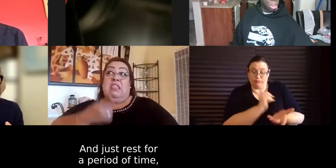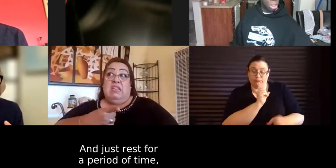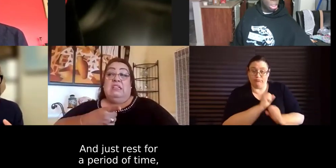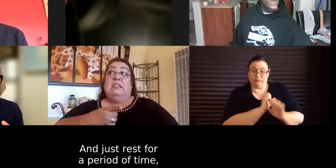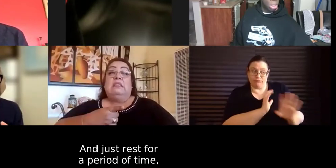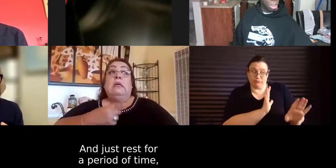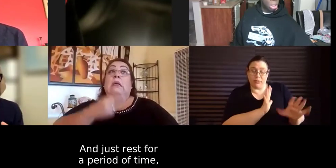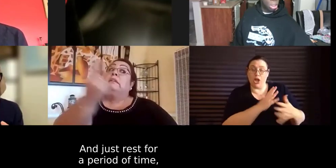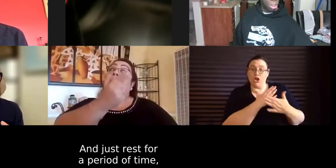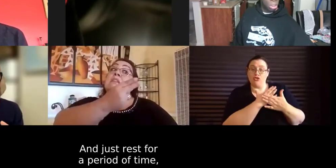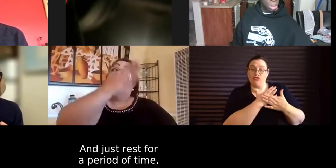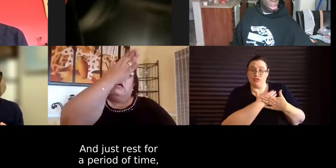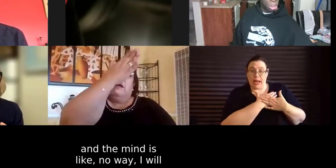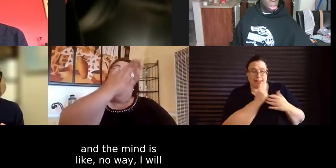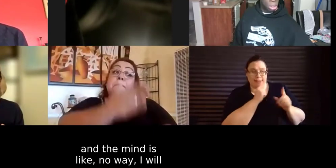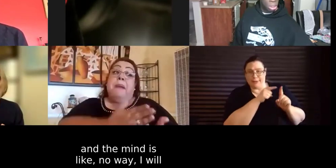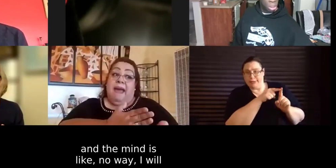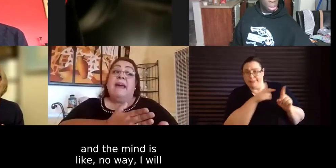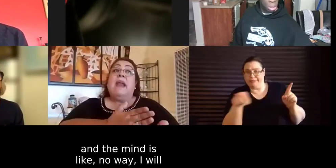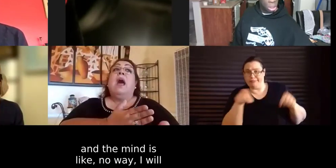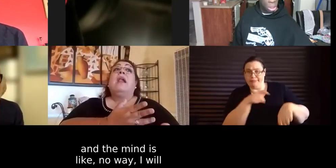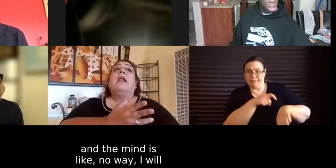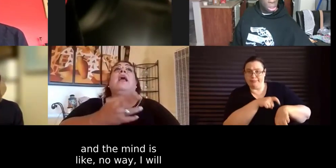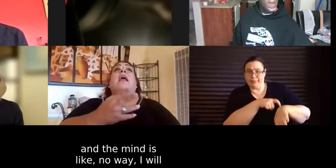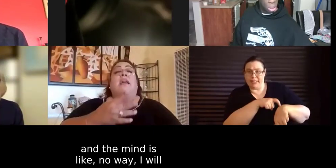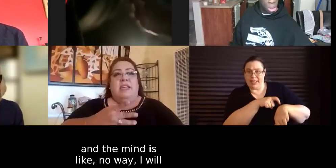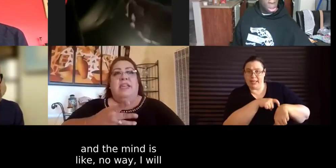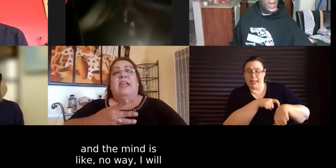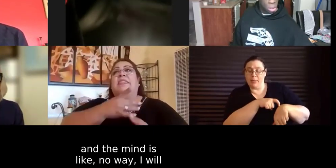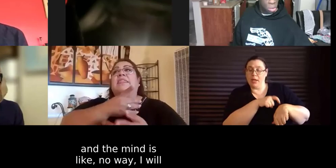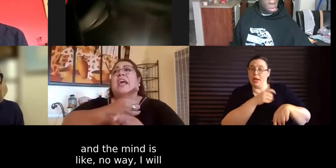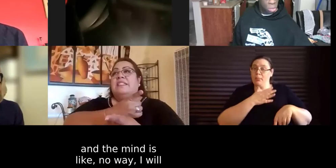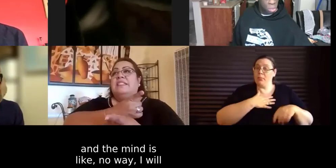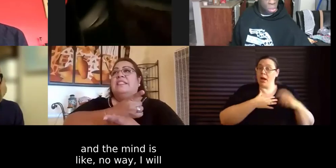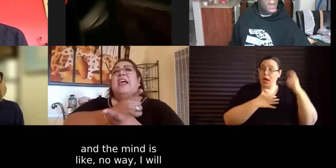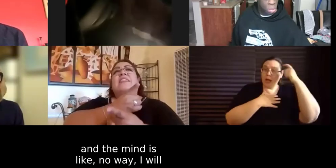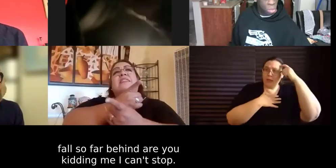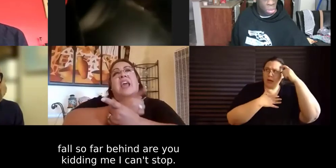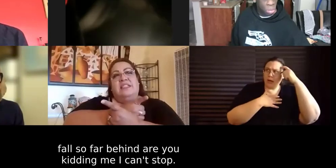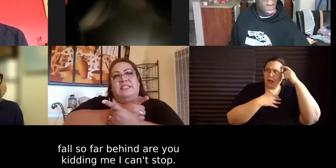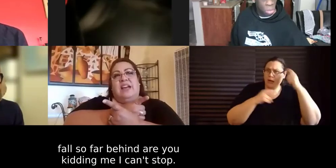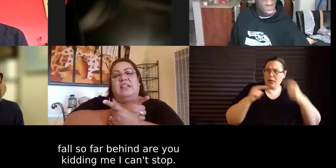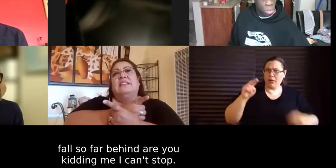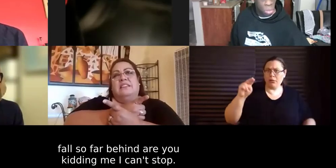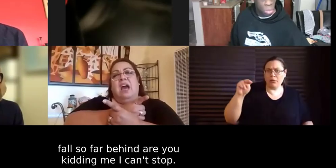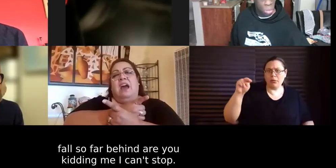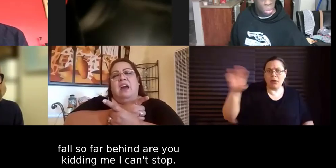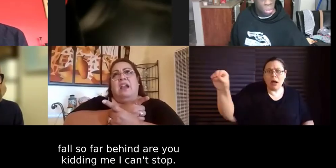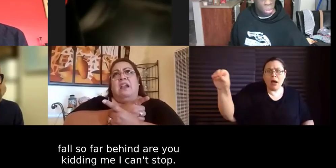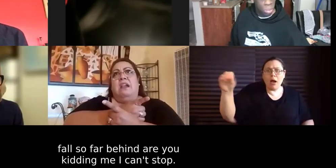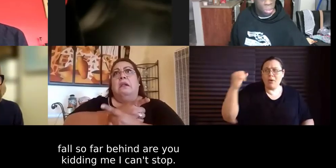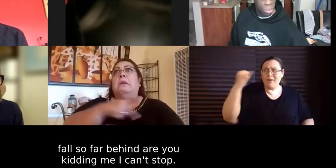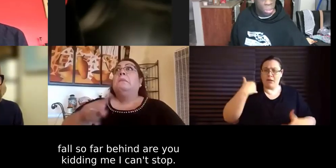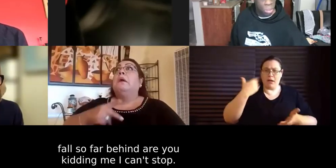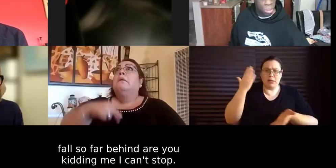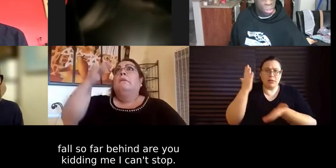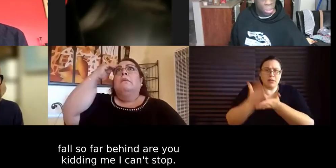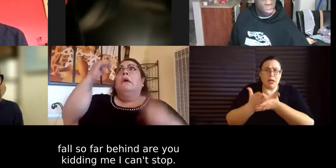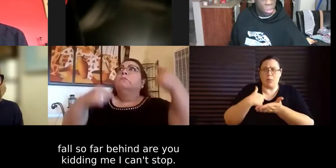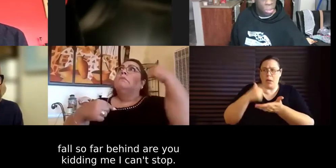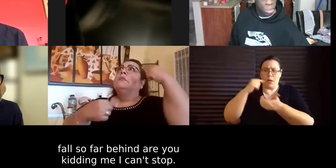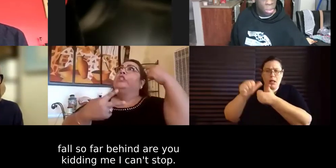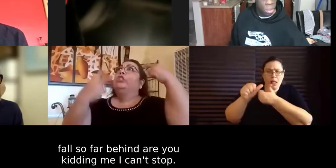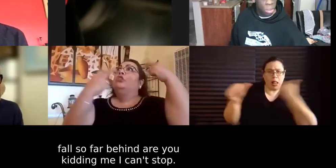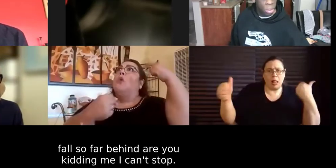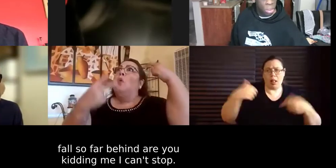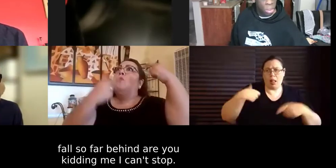rest for a period of time and the mind is no way i'm gonna fall so far behind are you kidding me i can't